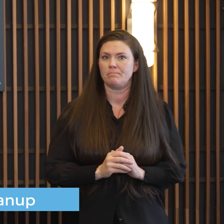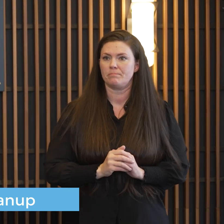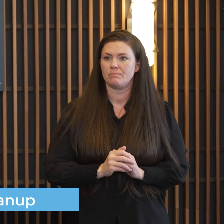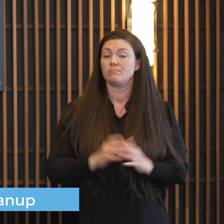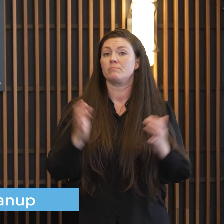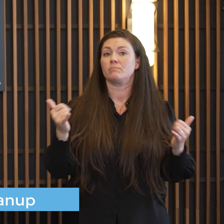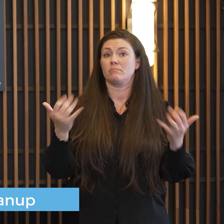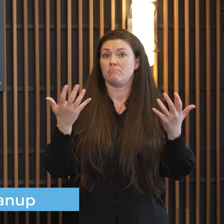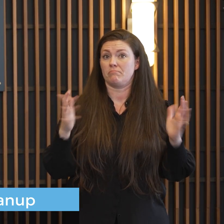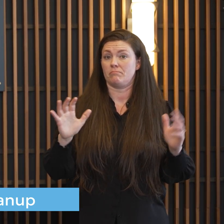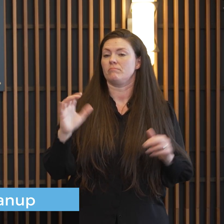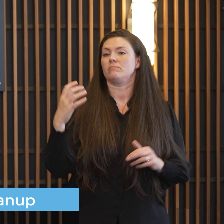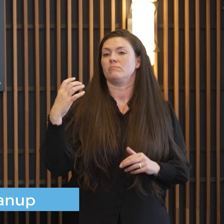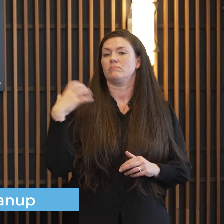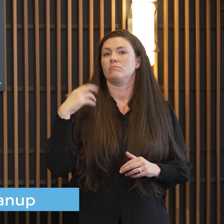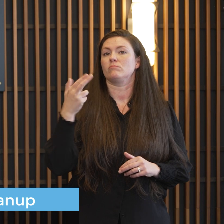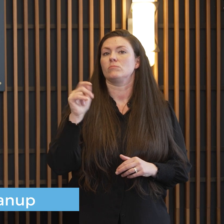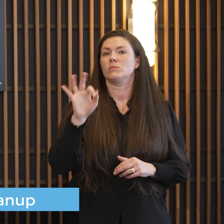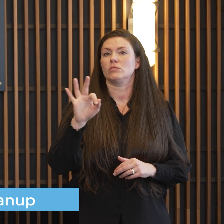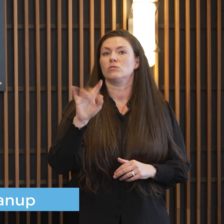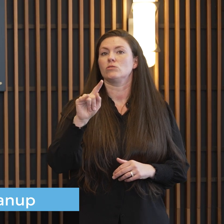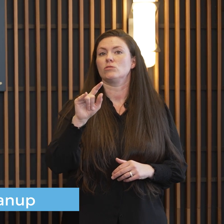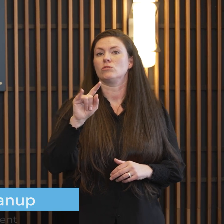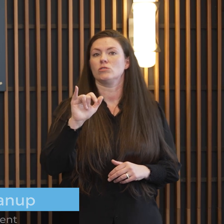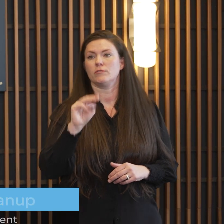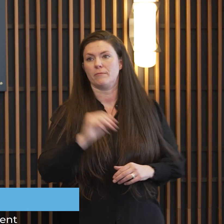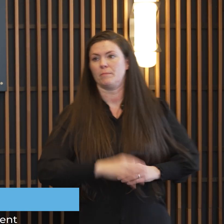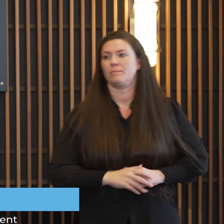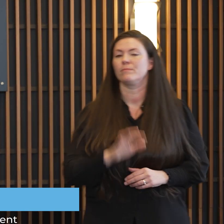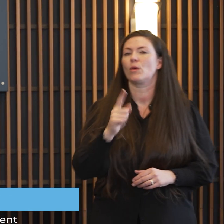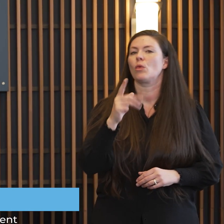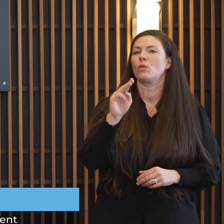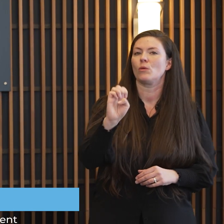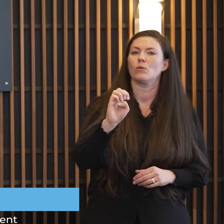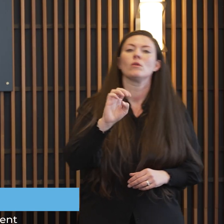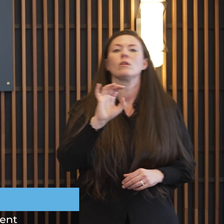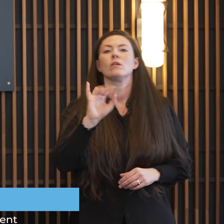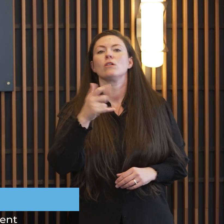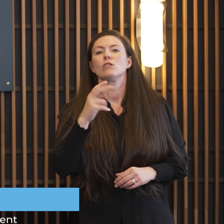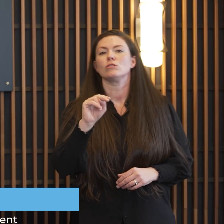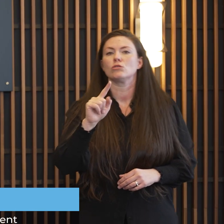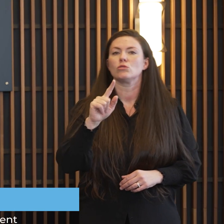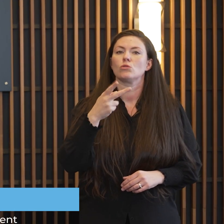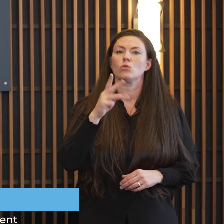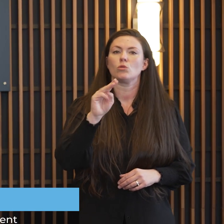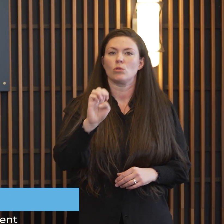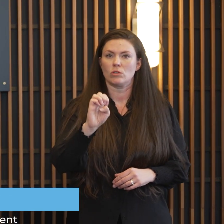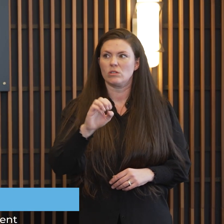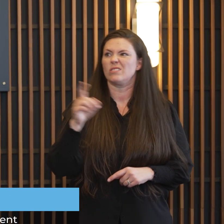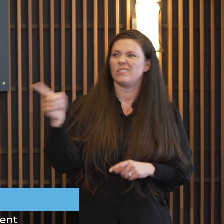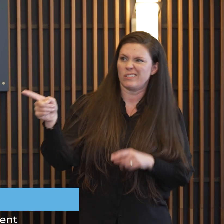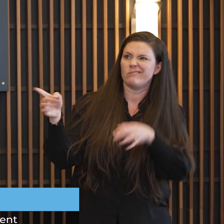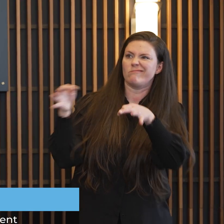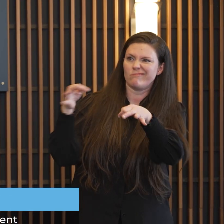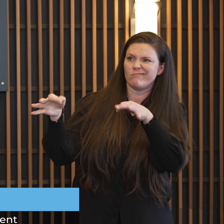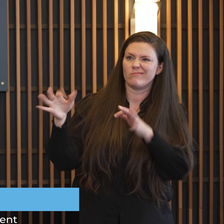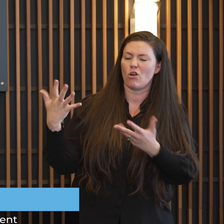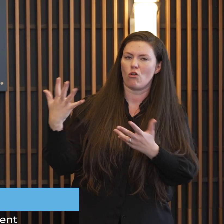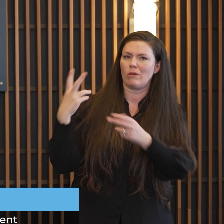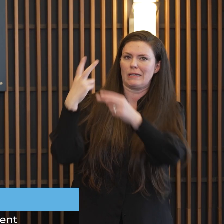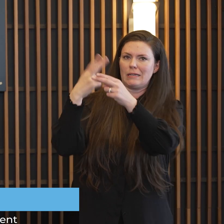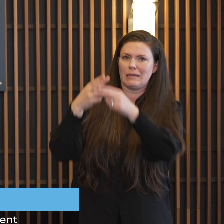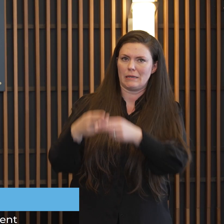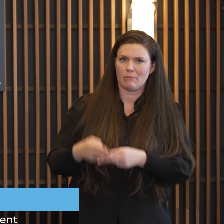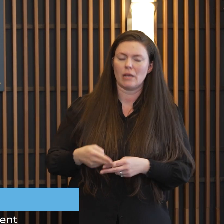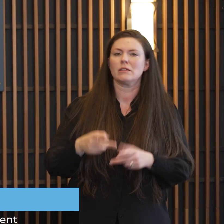chief john tomb captain guard really took care of a lot of it what i just want to highlight is